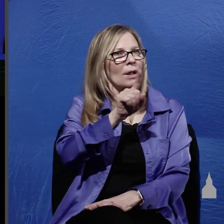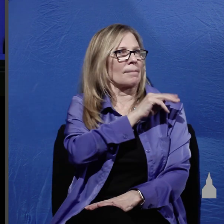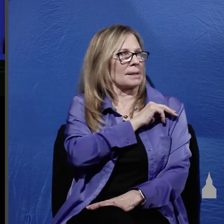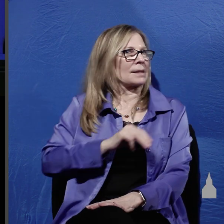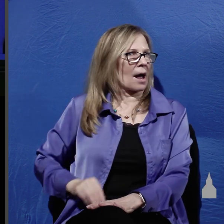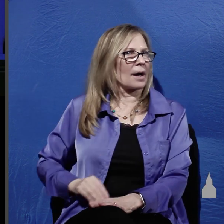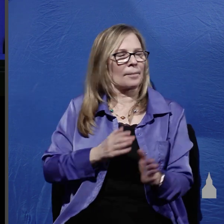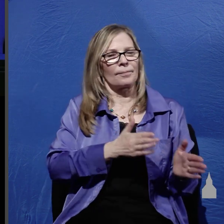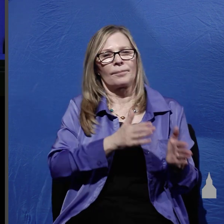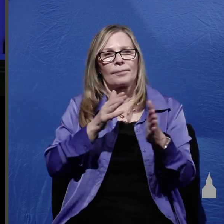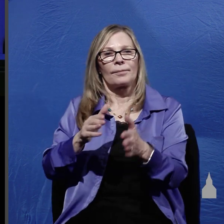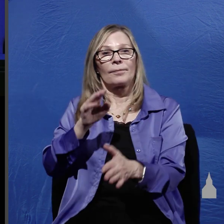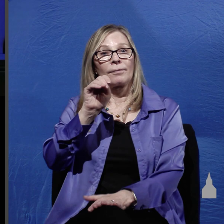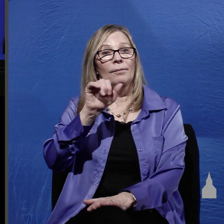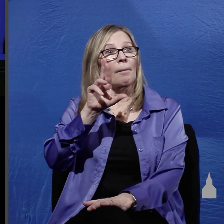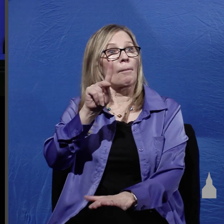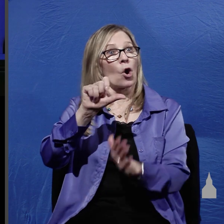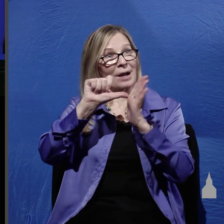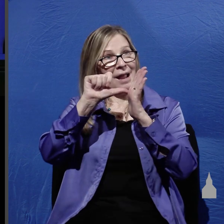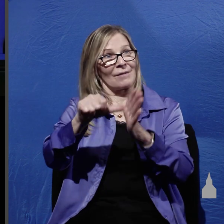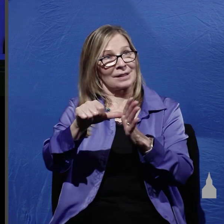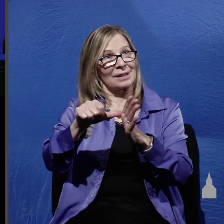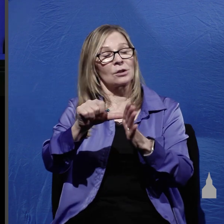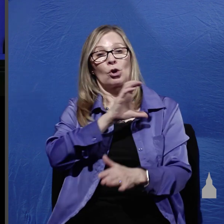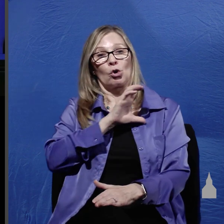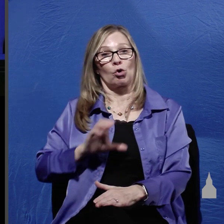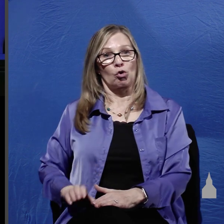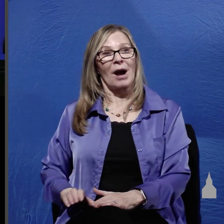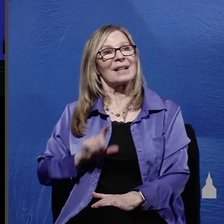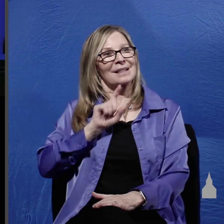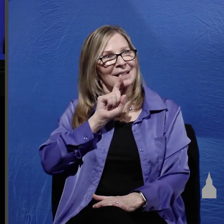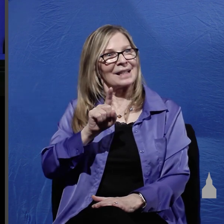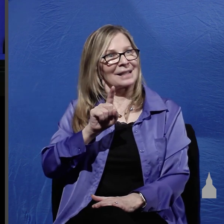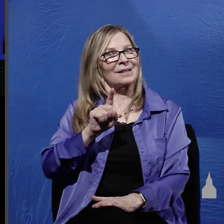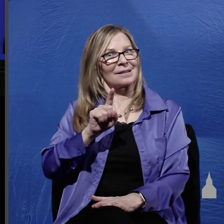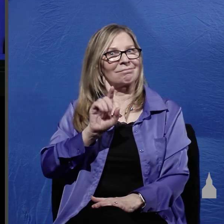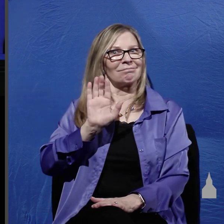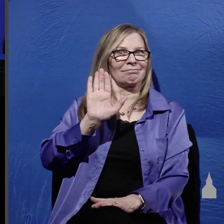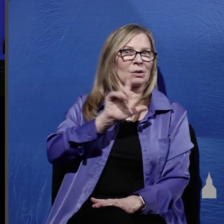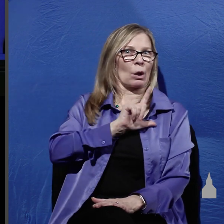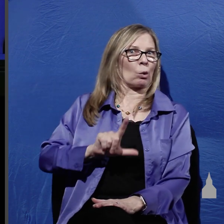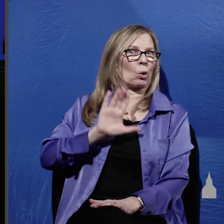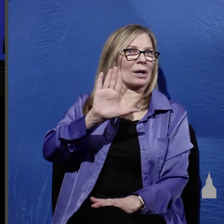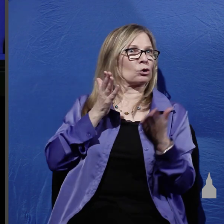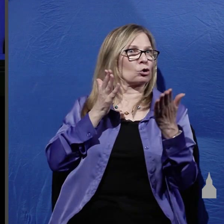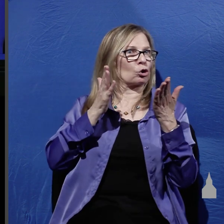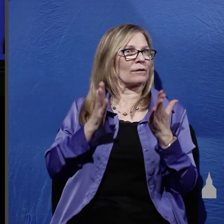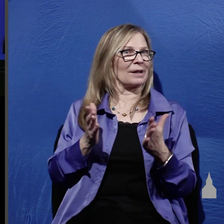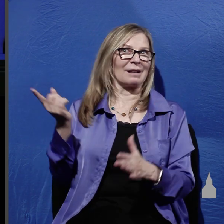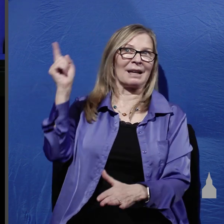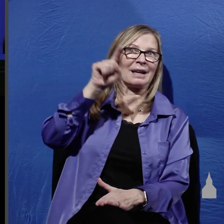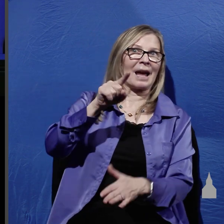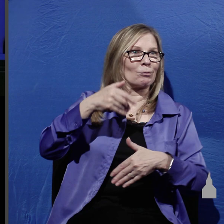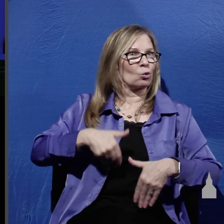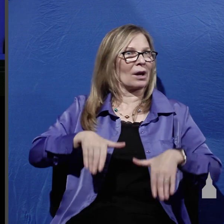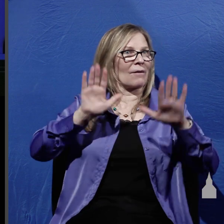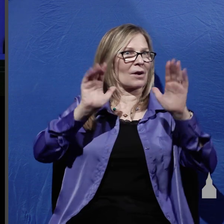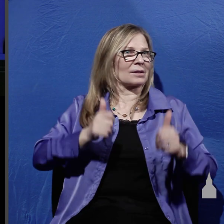Mark's emphasis is on Christ as the Lord's servant who came to give his life for many Luke stresses